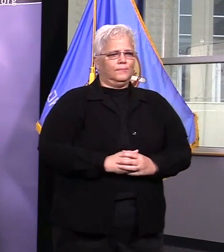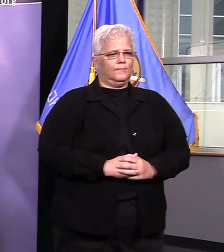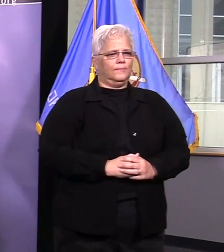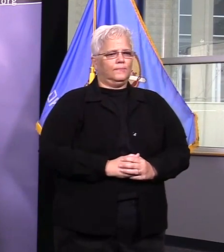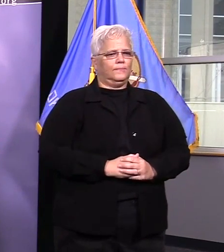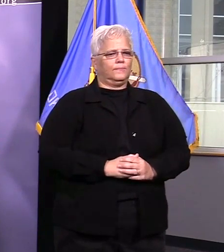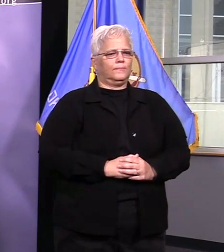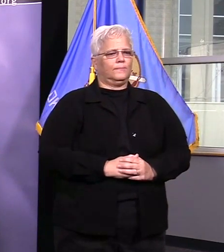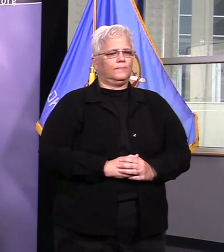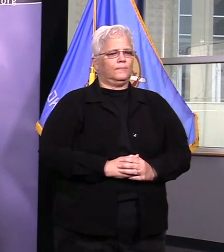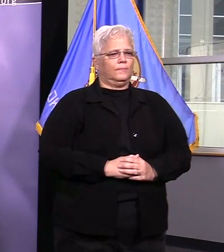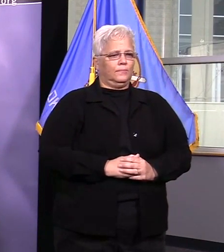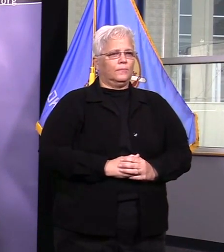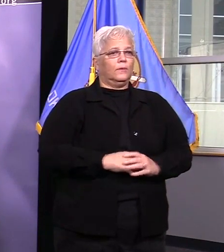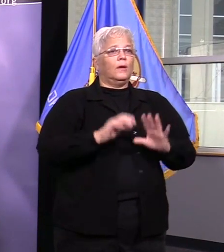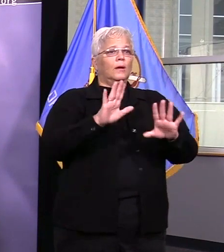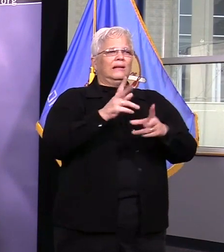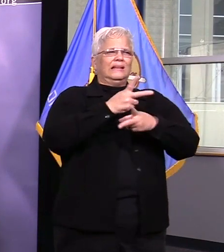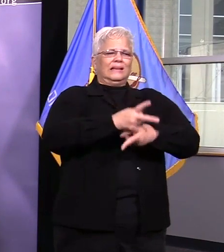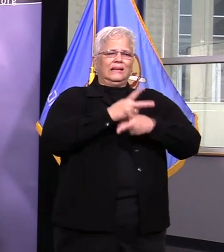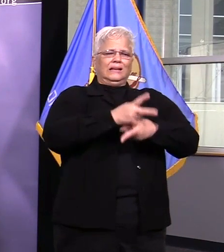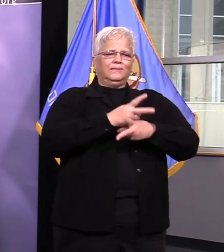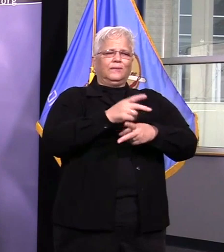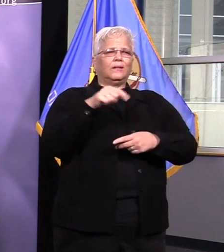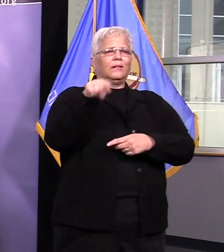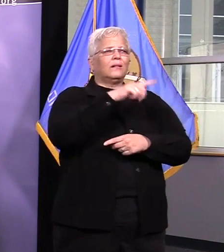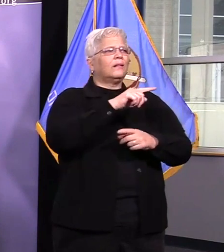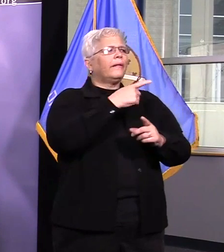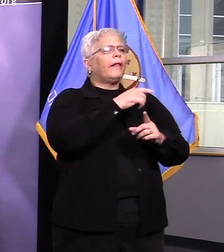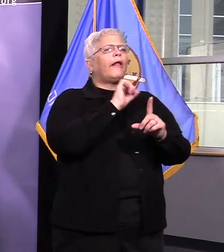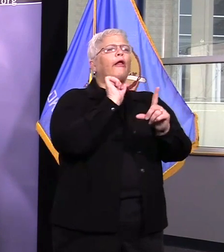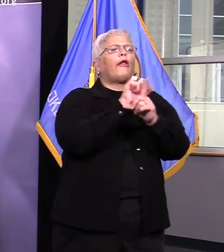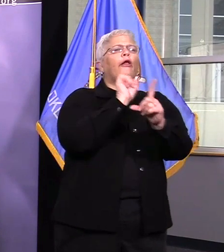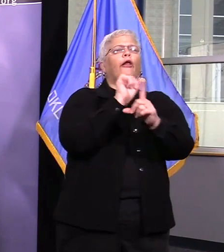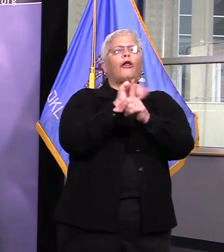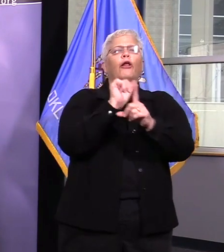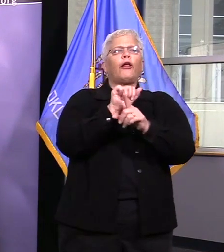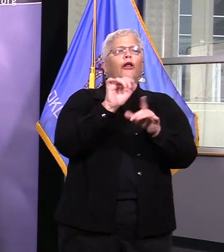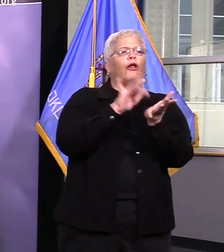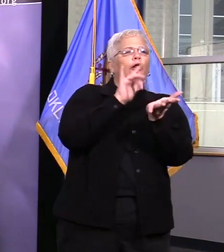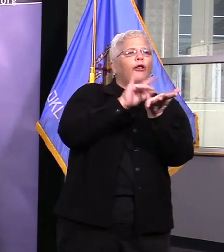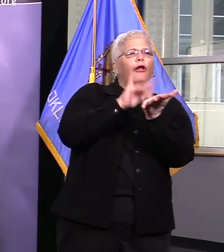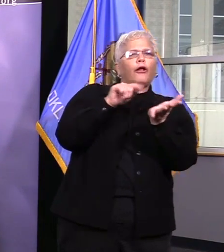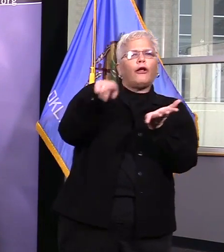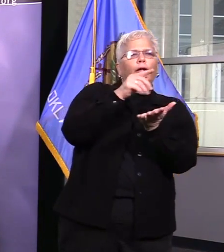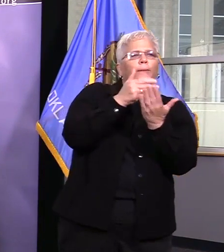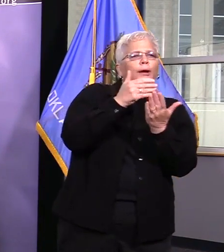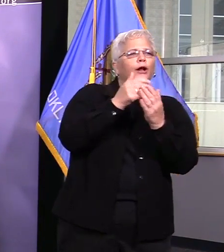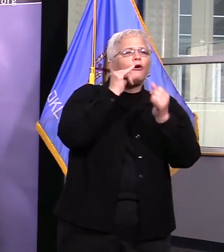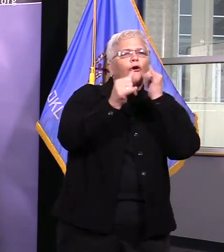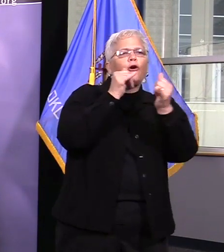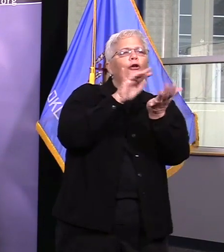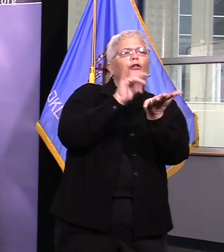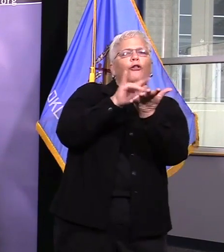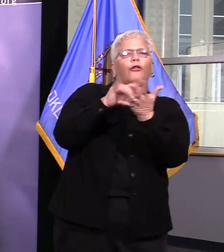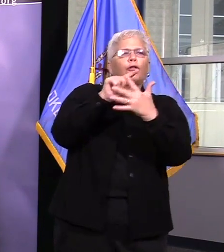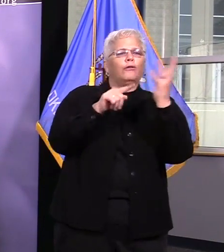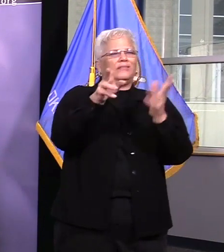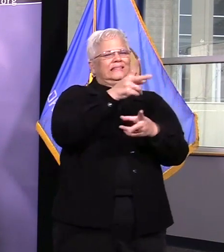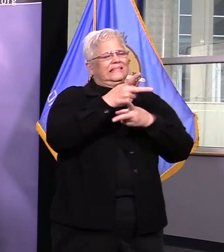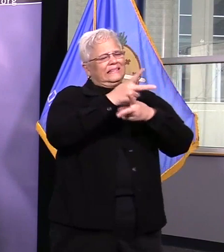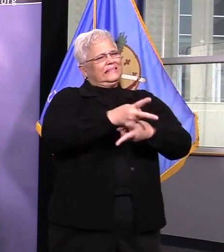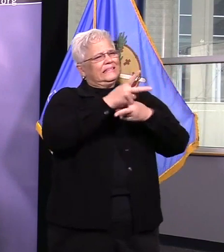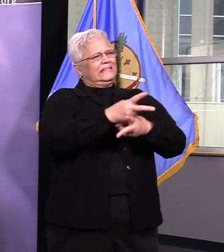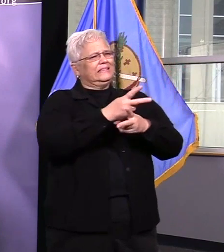subscribed or previously received information from them. Please know that Tulsa Health Department will never ask for money or